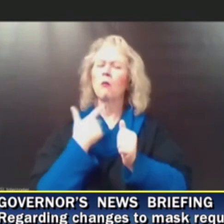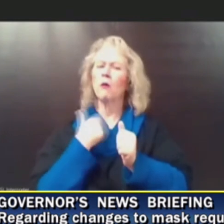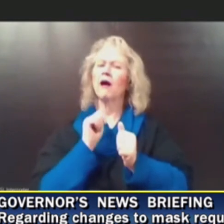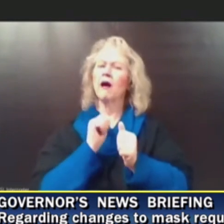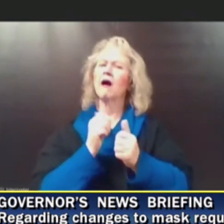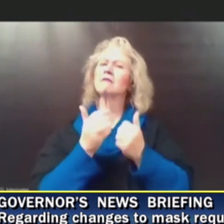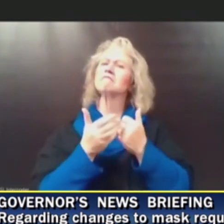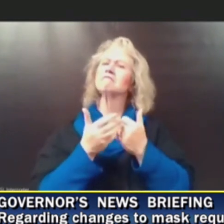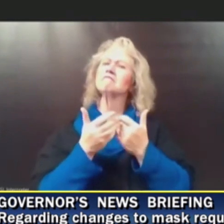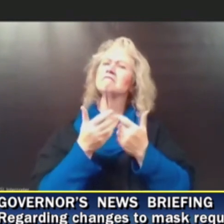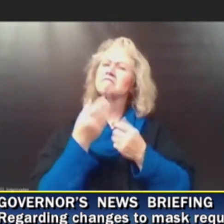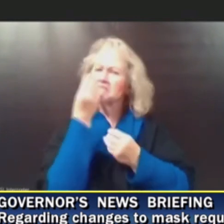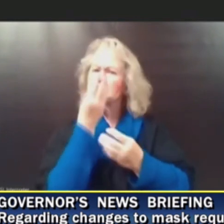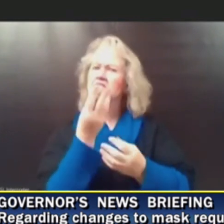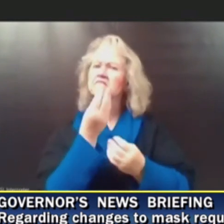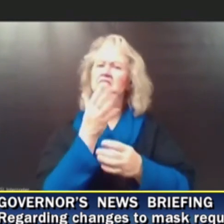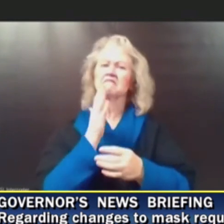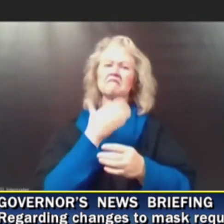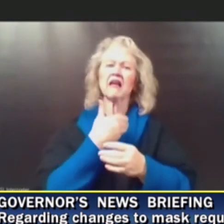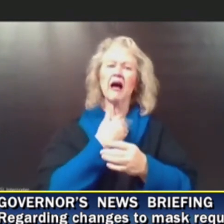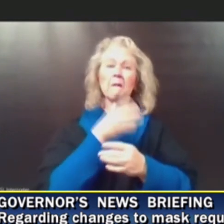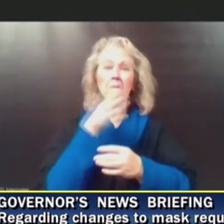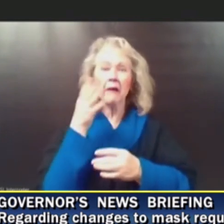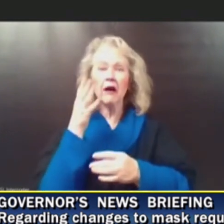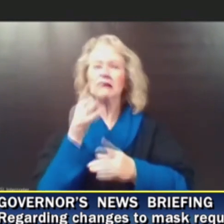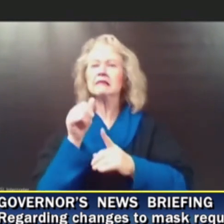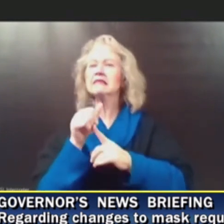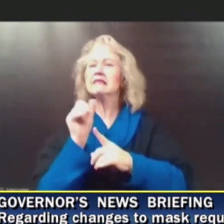in a way that they're confident moving forward.